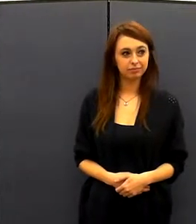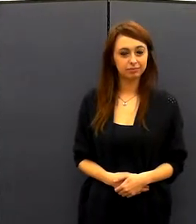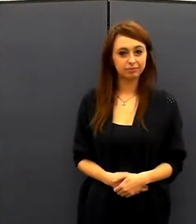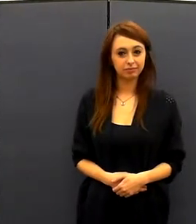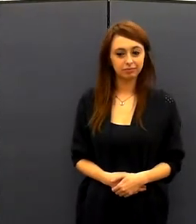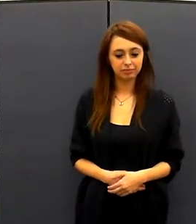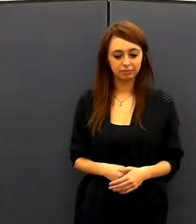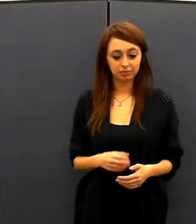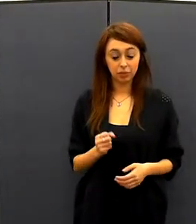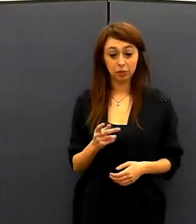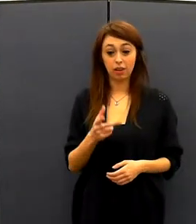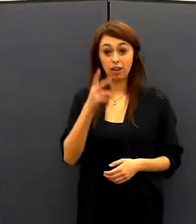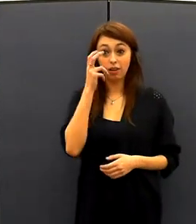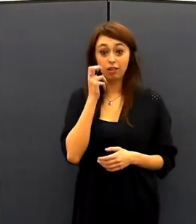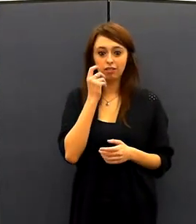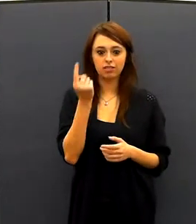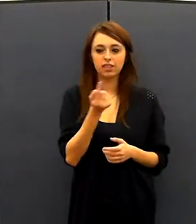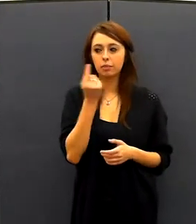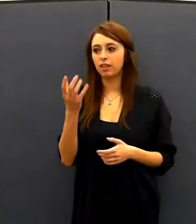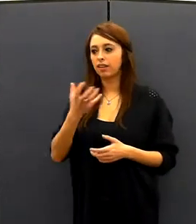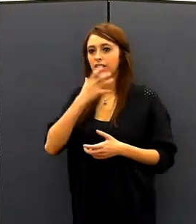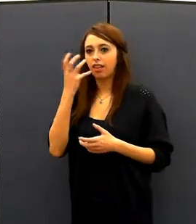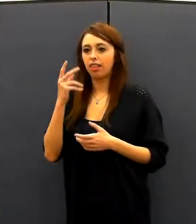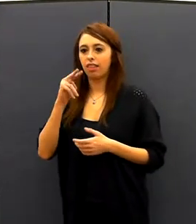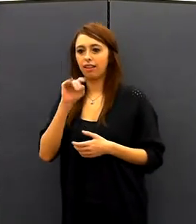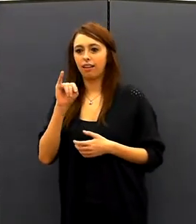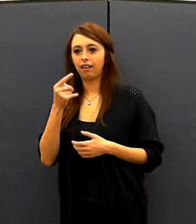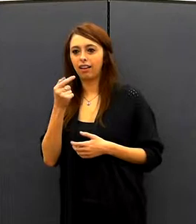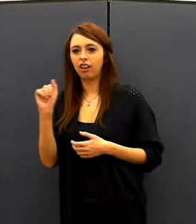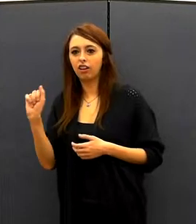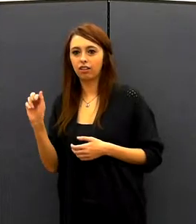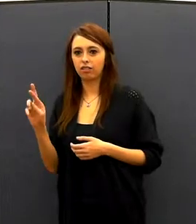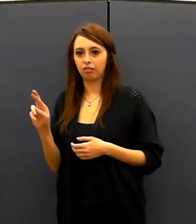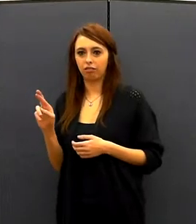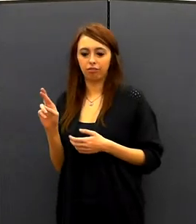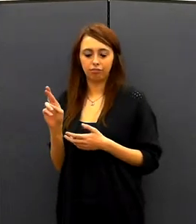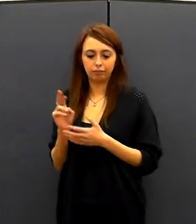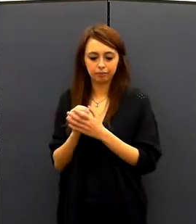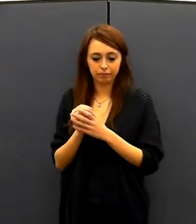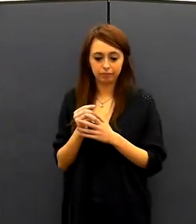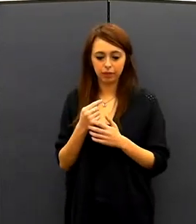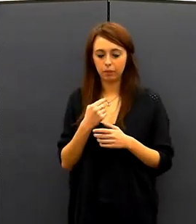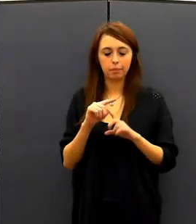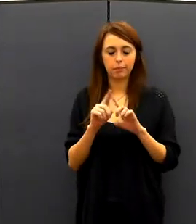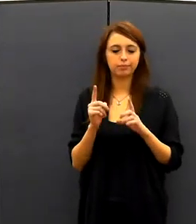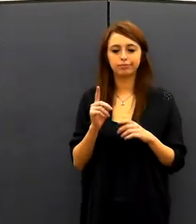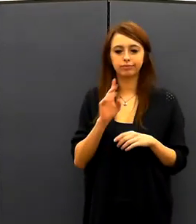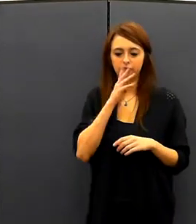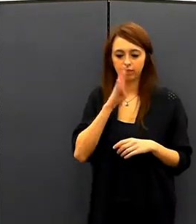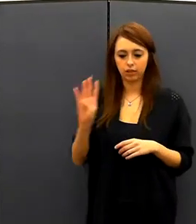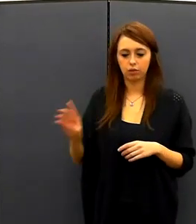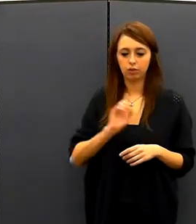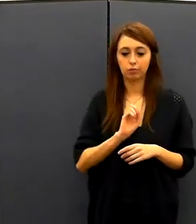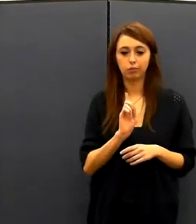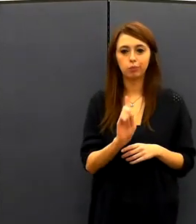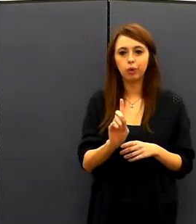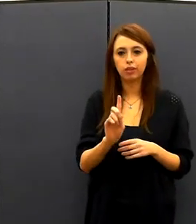So I heard that and my first reaction was just to keep walking because in my mind the definition of a nigger is an human person